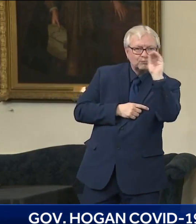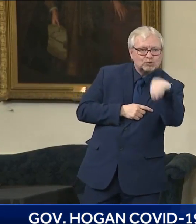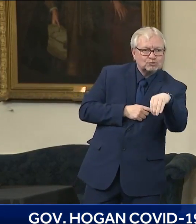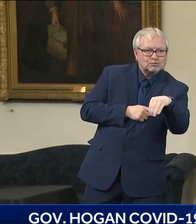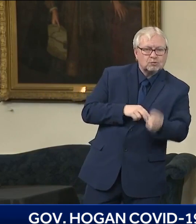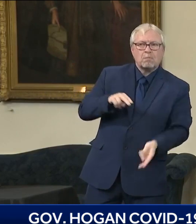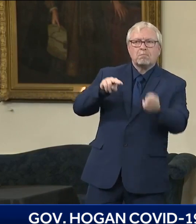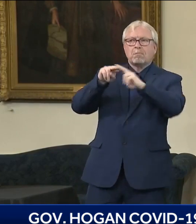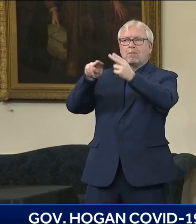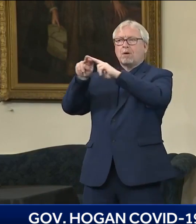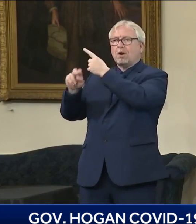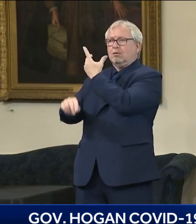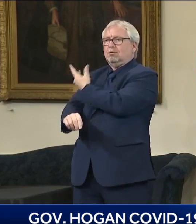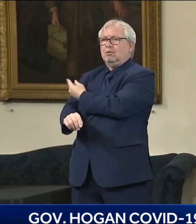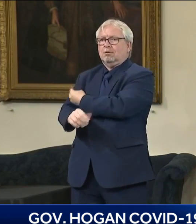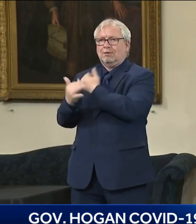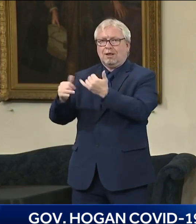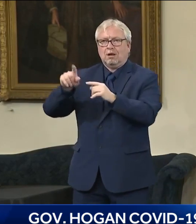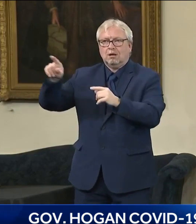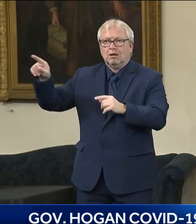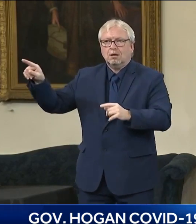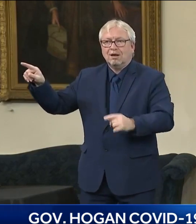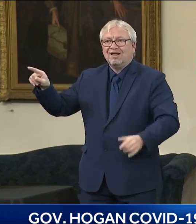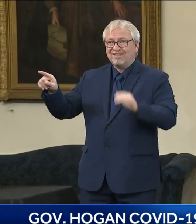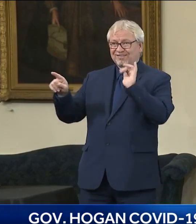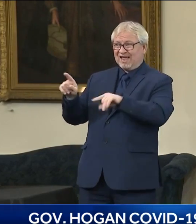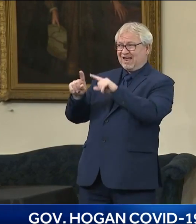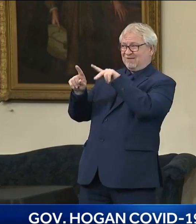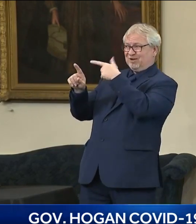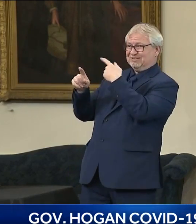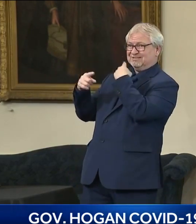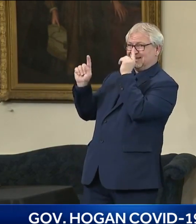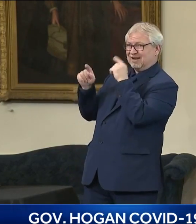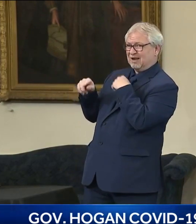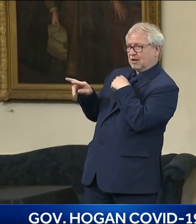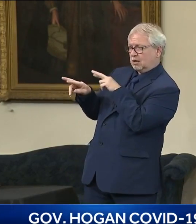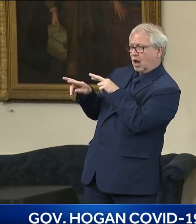to make improvements and we're going to do the same thing in Baltimore City. Last question. you.